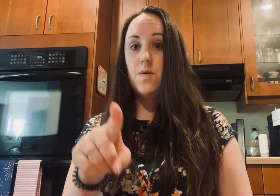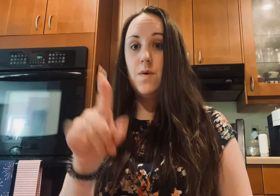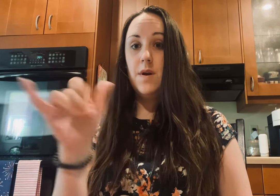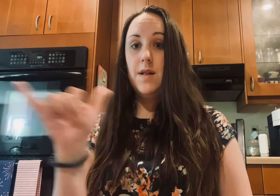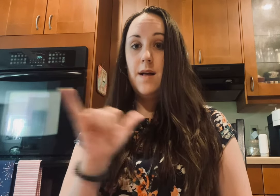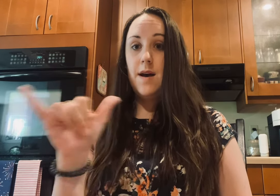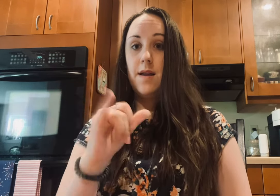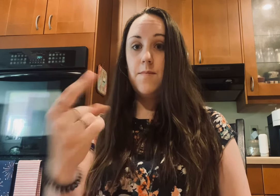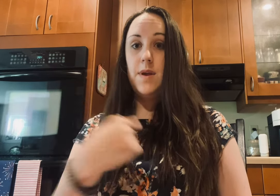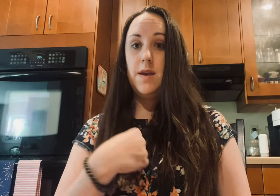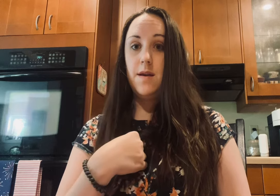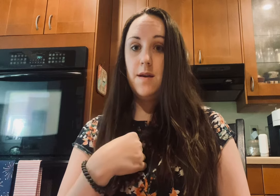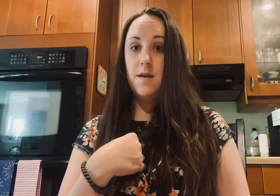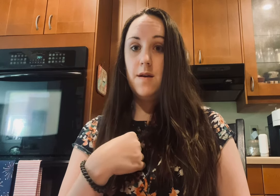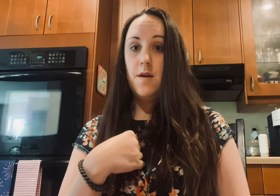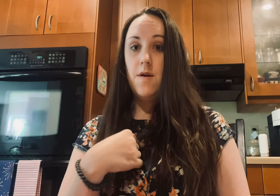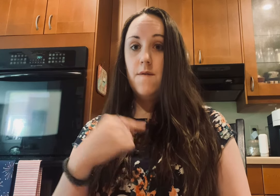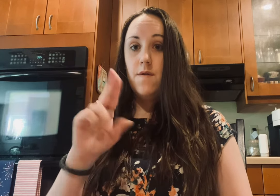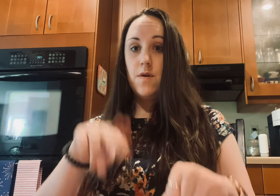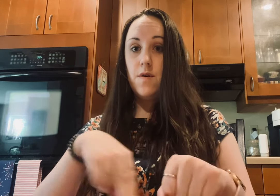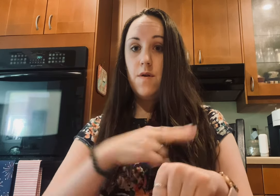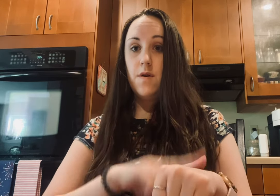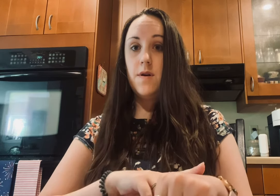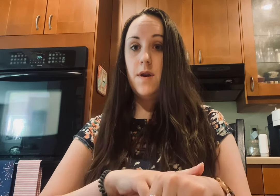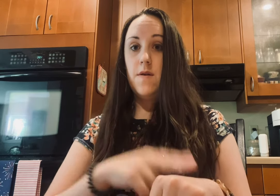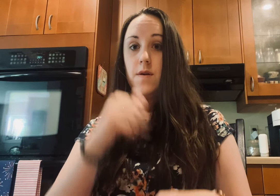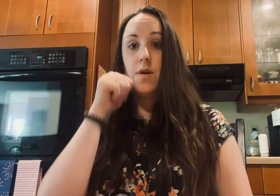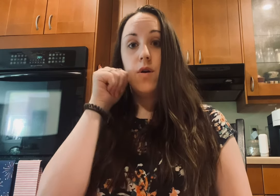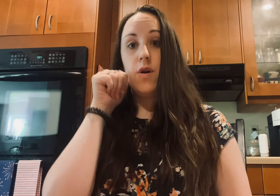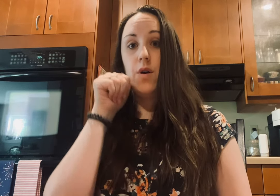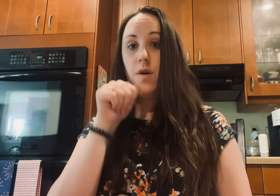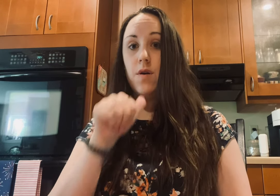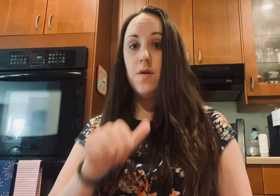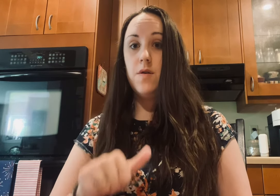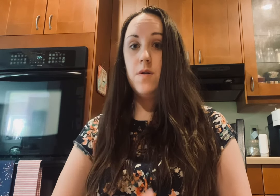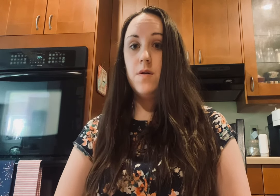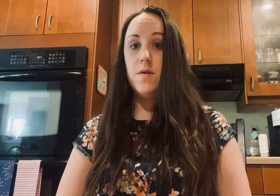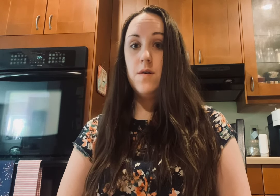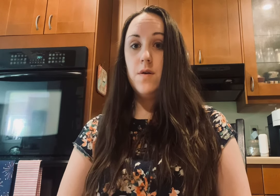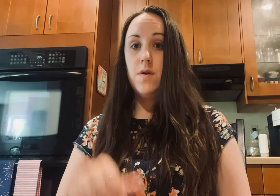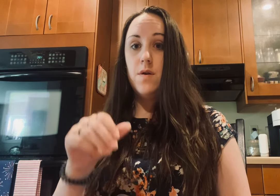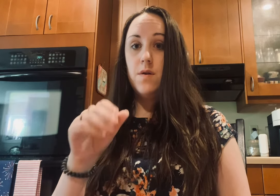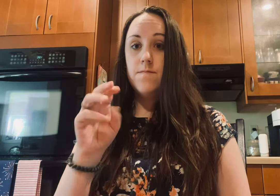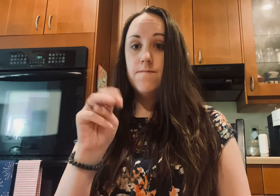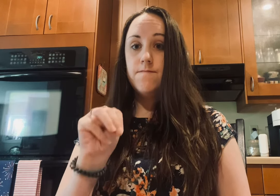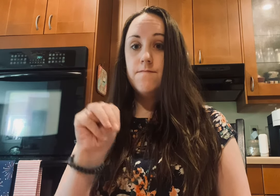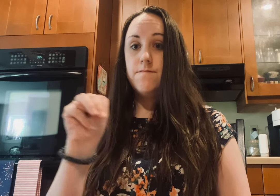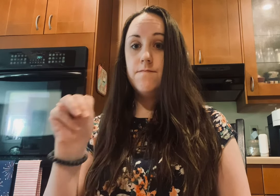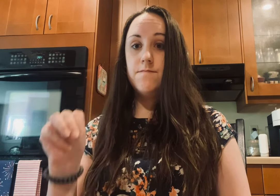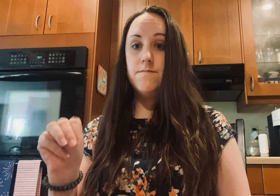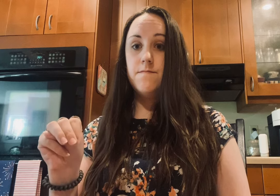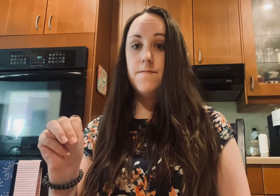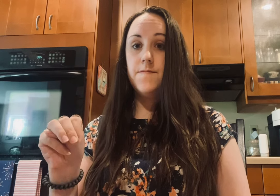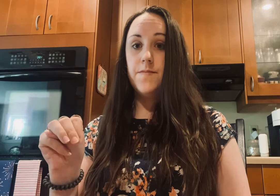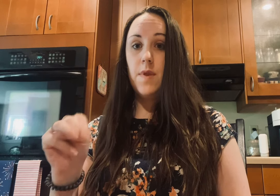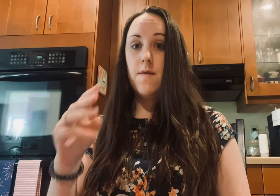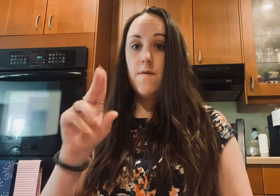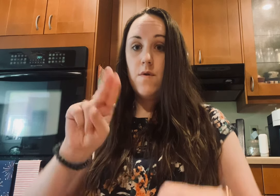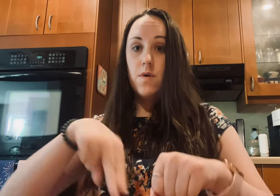Like me For an ordinary girl For an